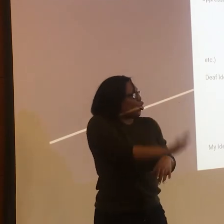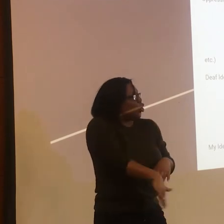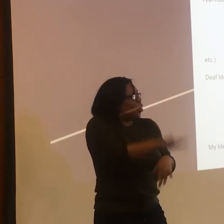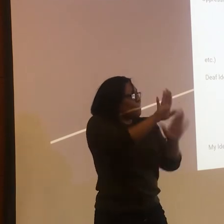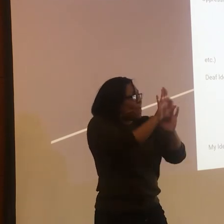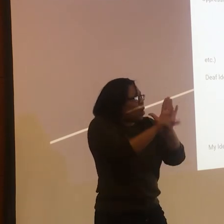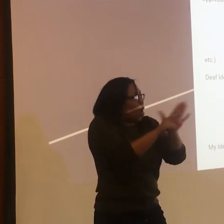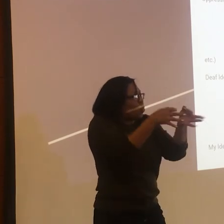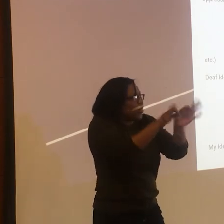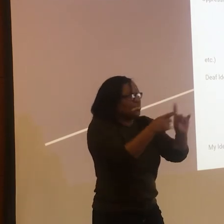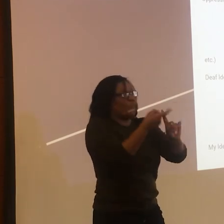speech.